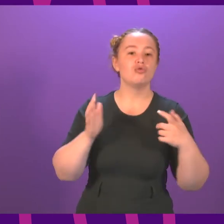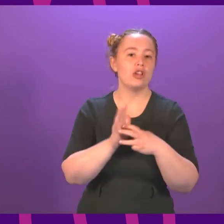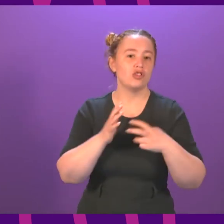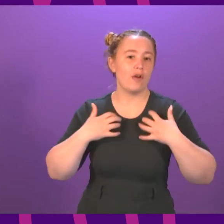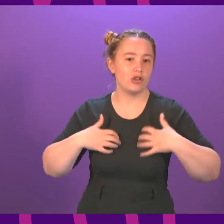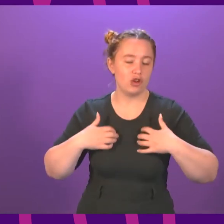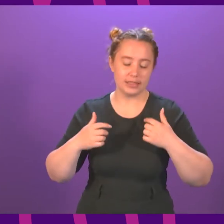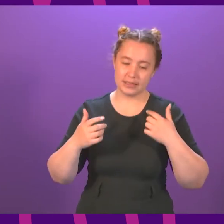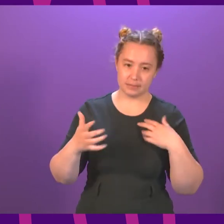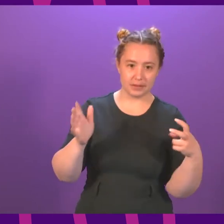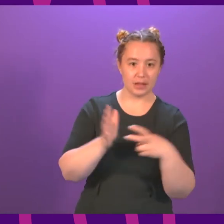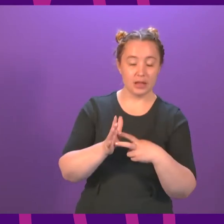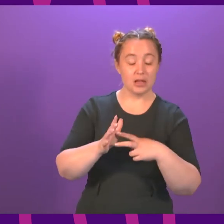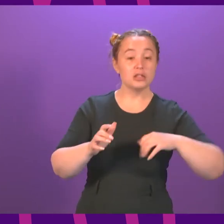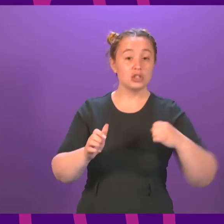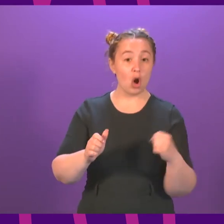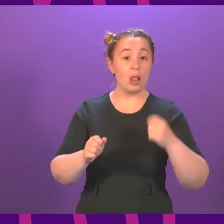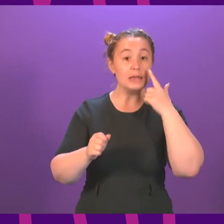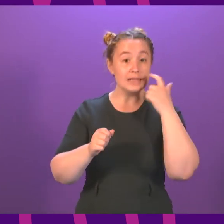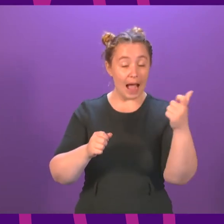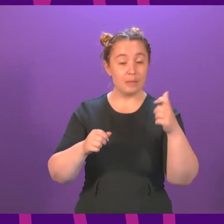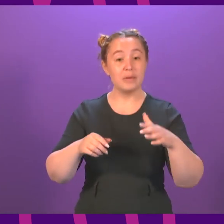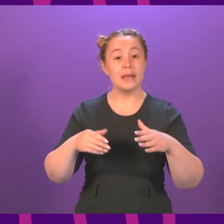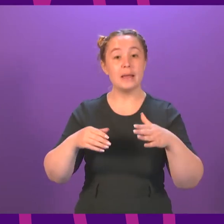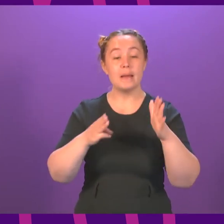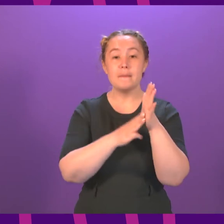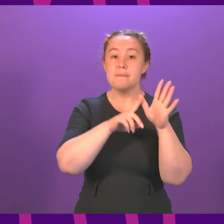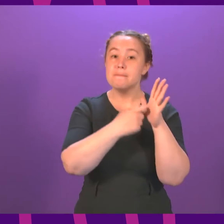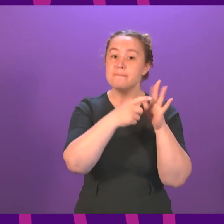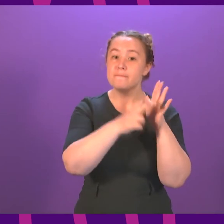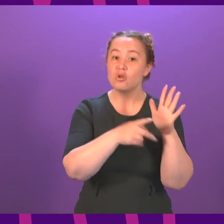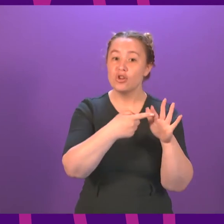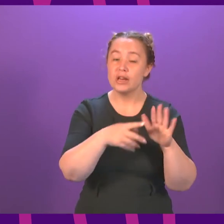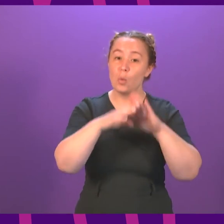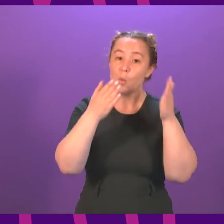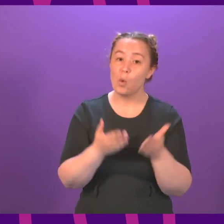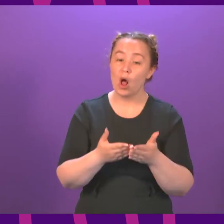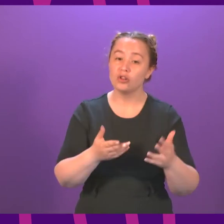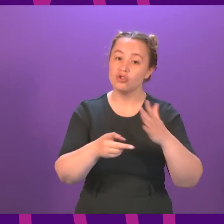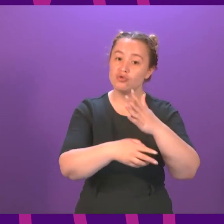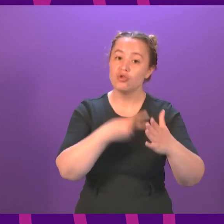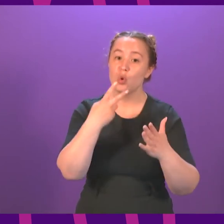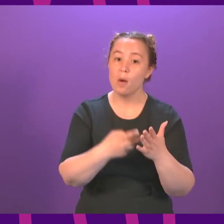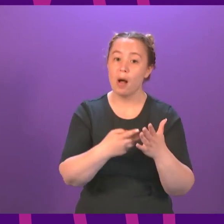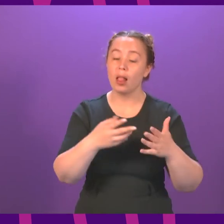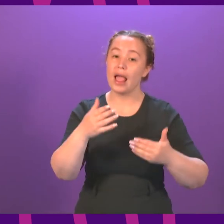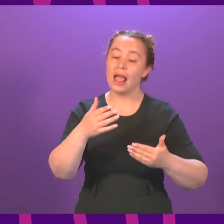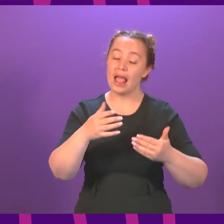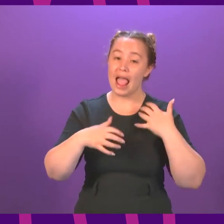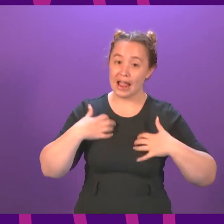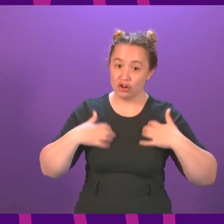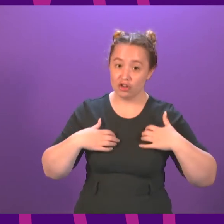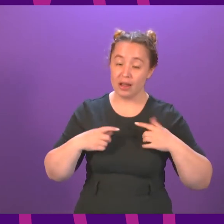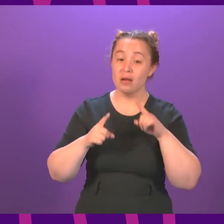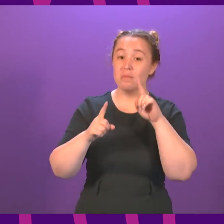Scotland could be a world leader in marine renewable energy, but the industry was undermined by the Tory Government when they scrapped essential